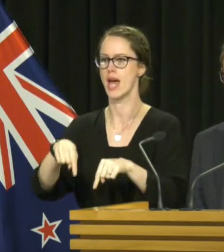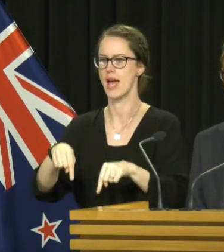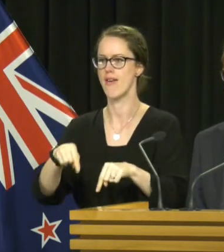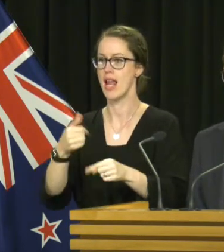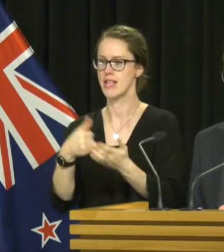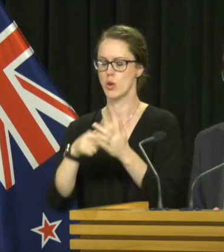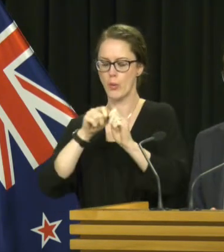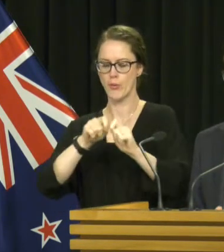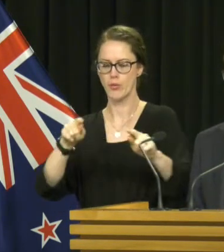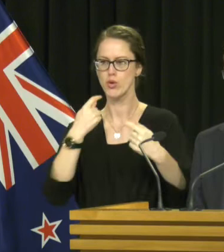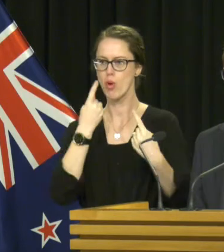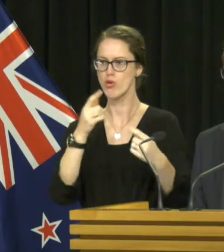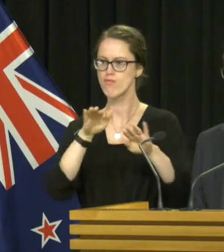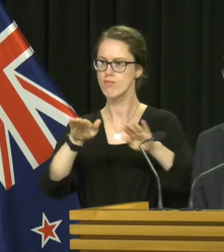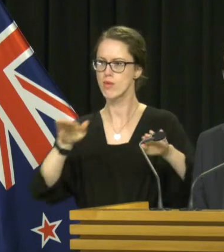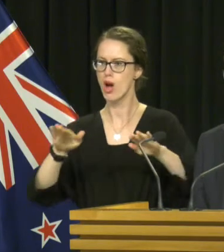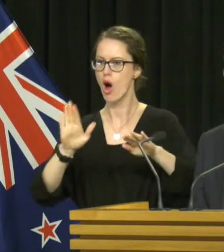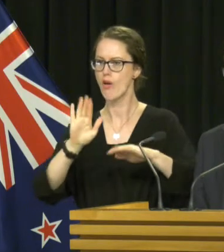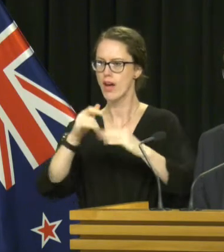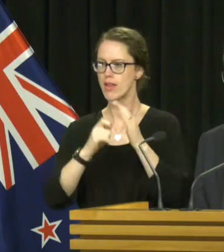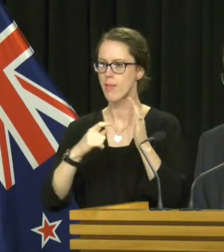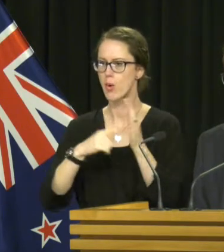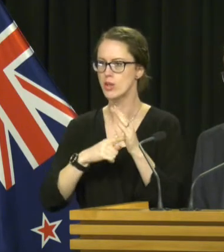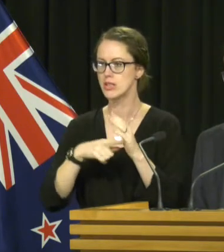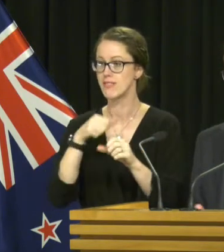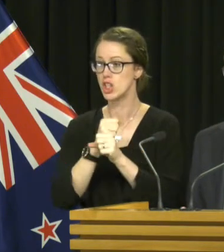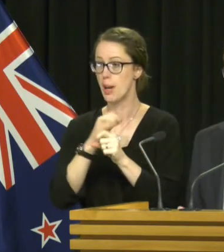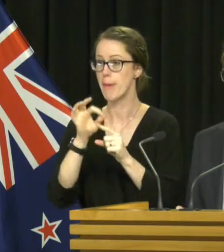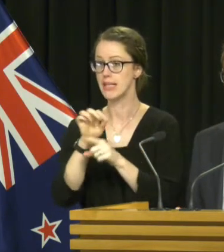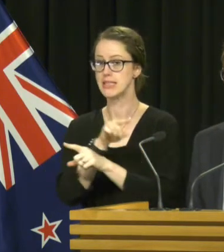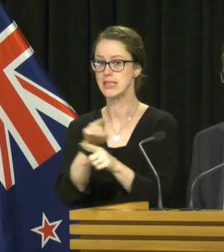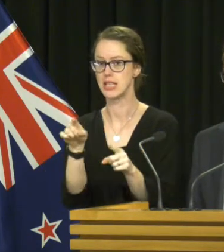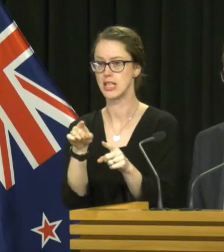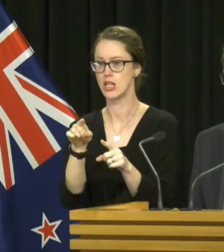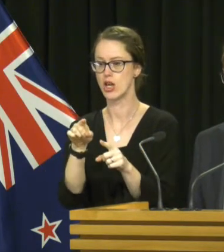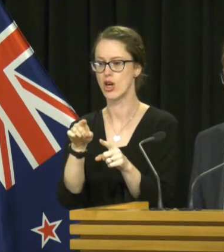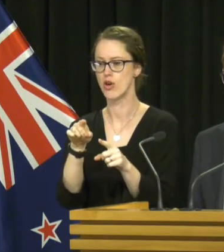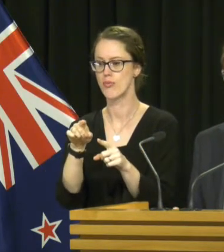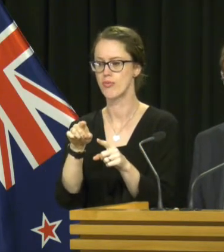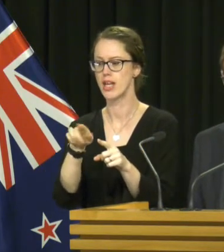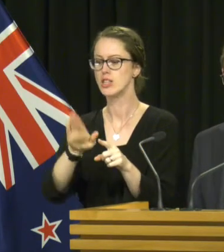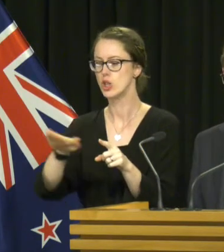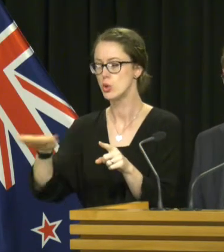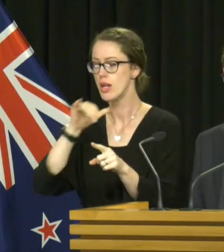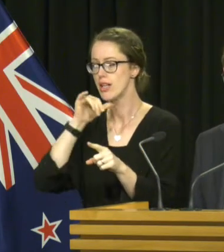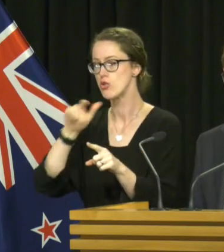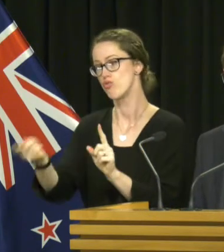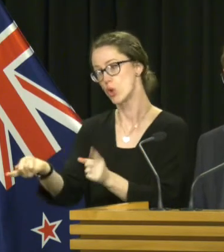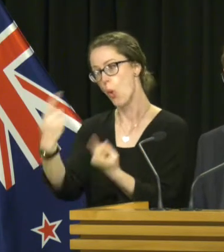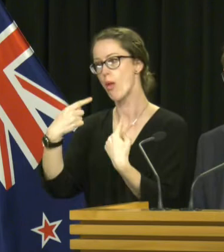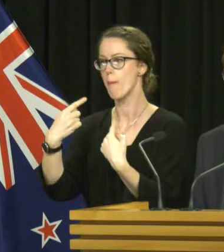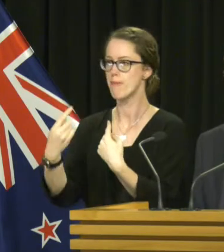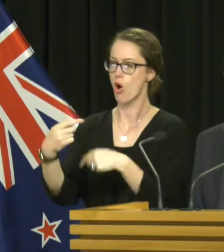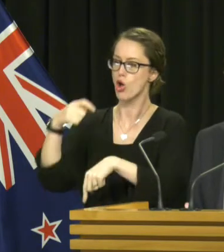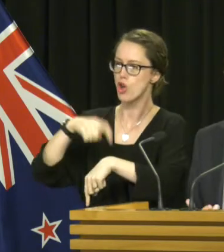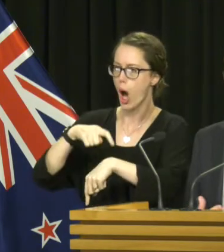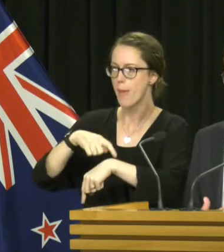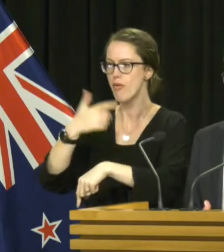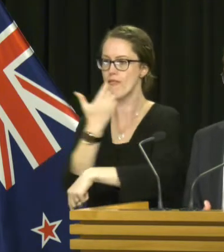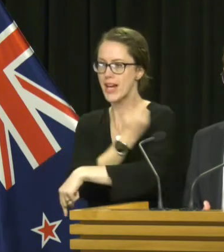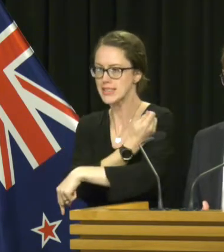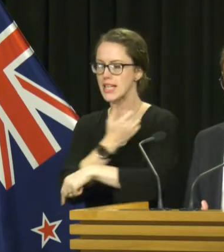to go out tomorrow, just to remind them of the importance of GPs recalling children who have their vaccinations on time